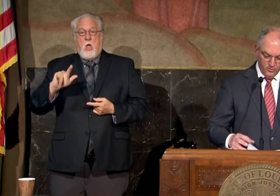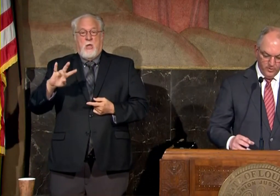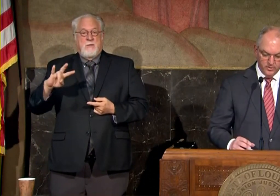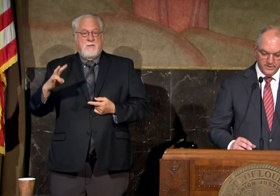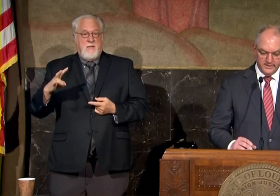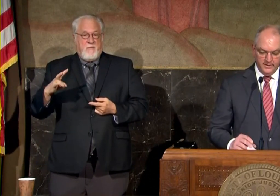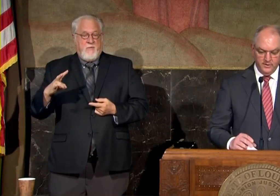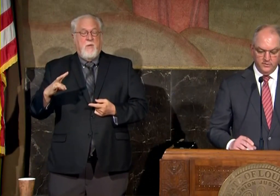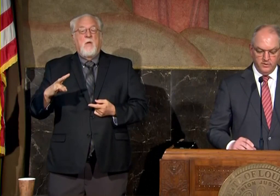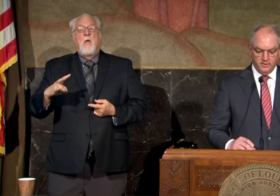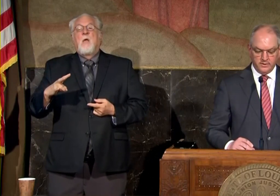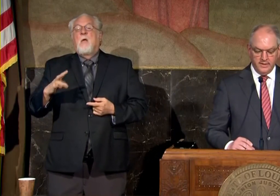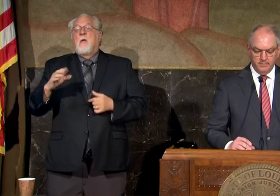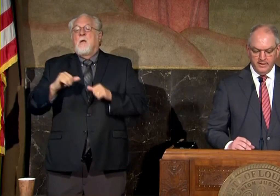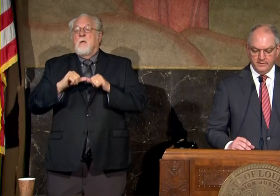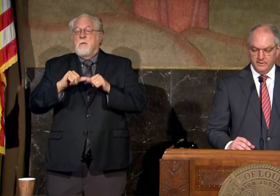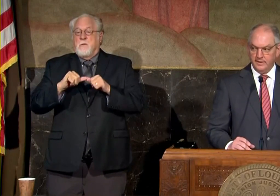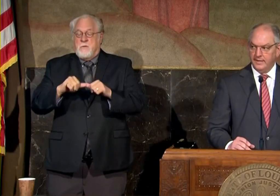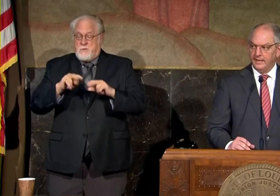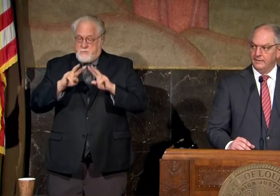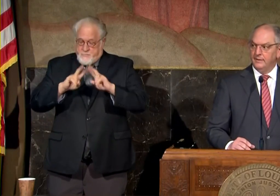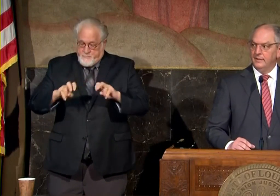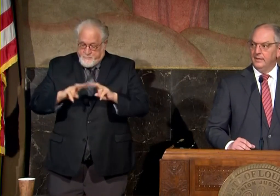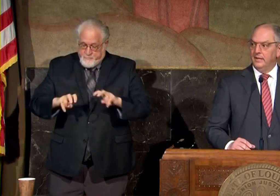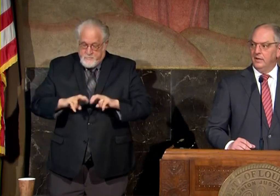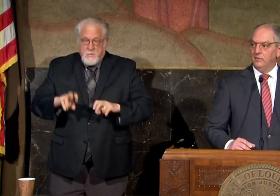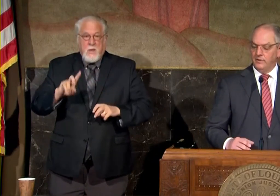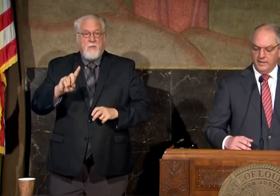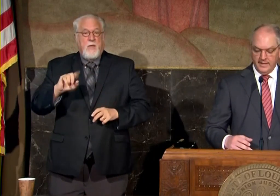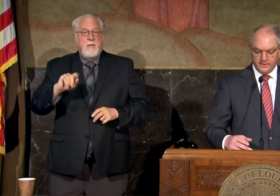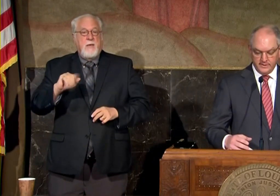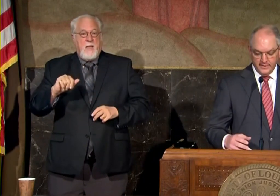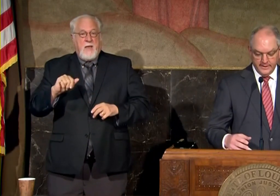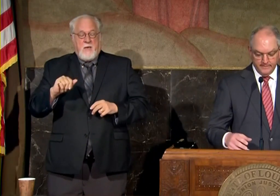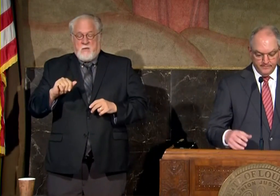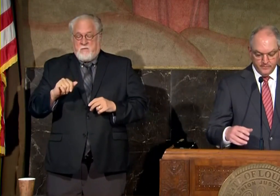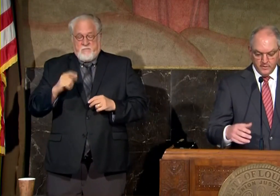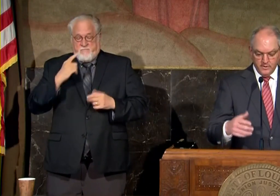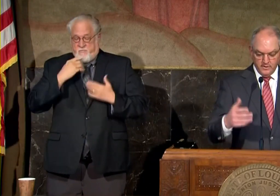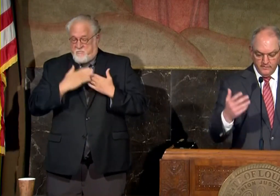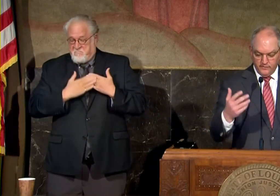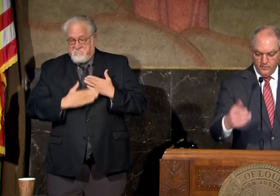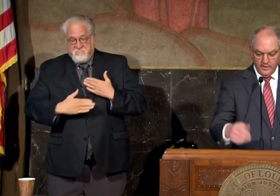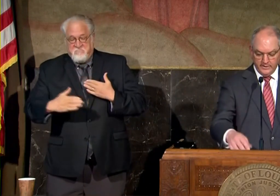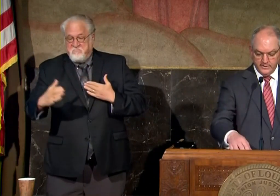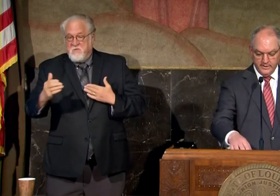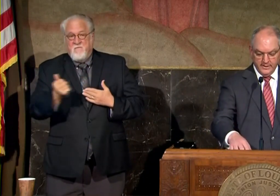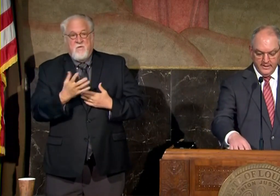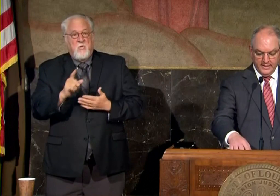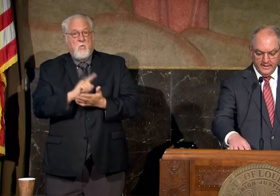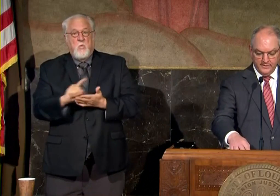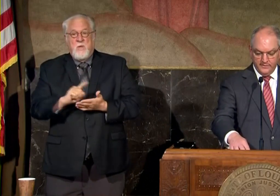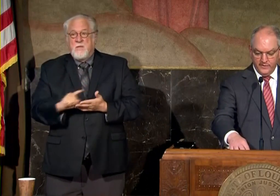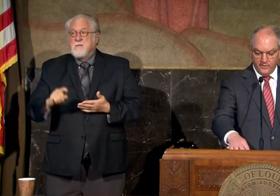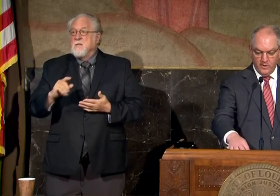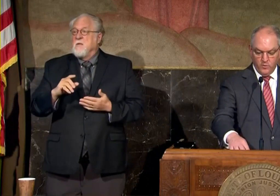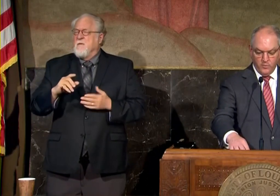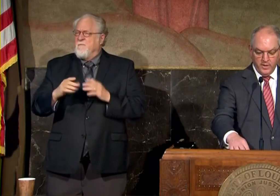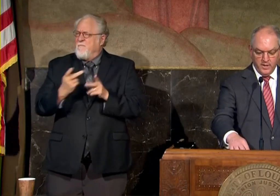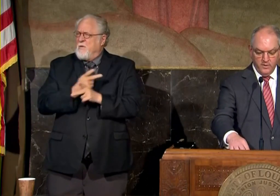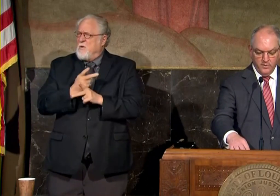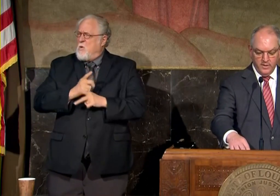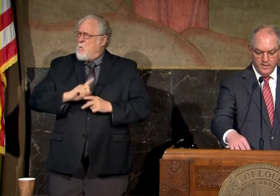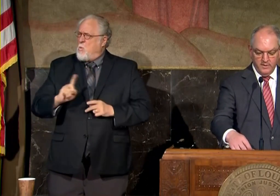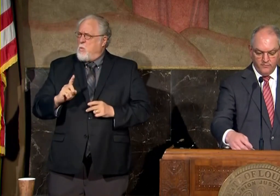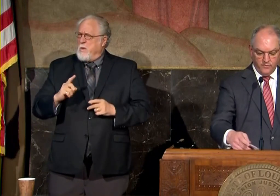we will continue to look deeply into the data over the next few weeks to figure out where